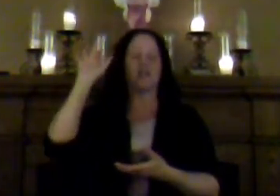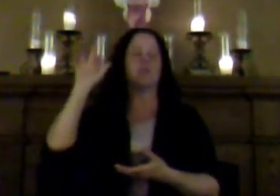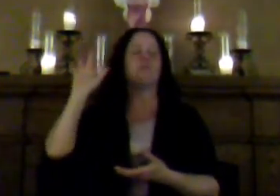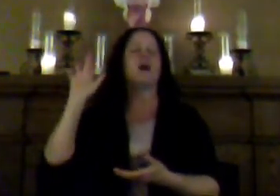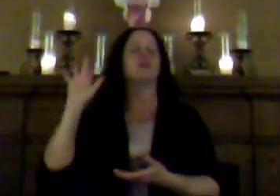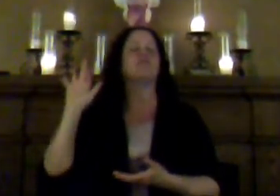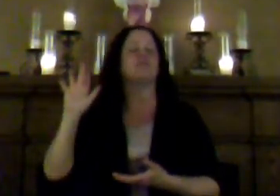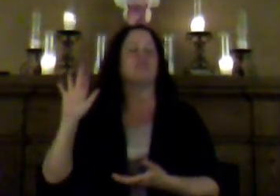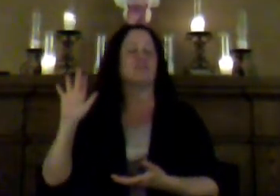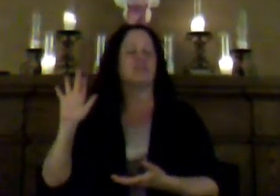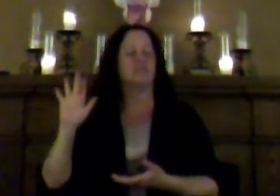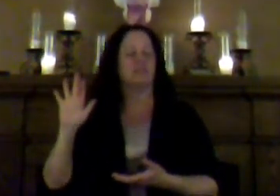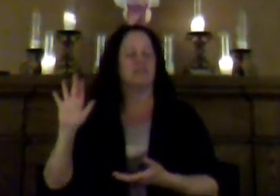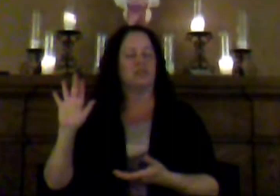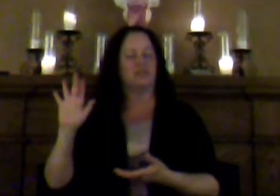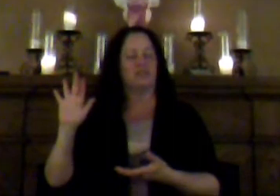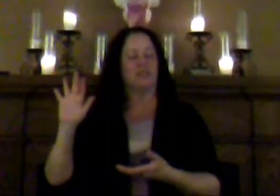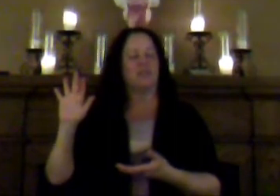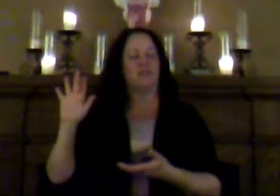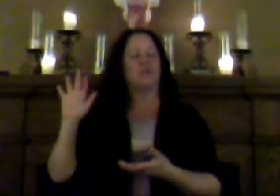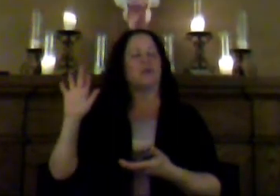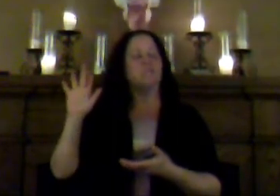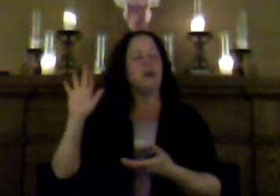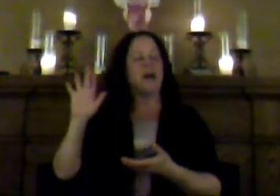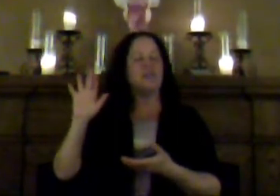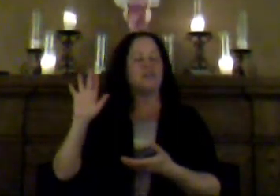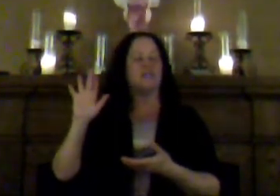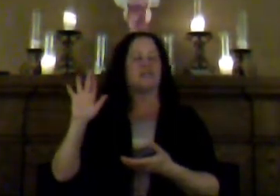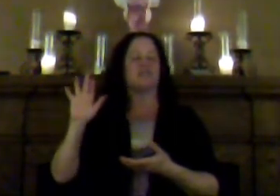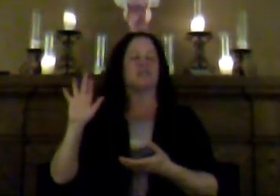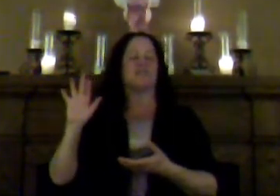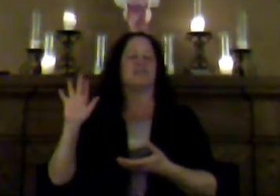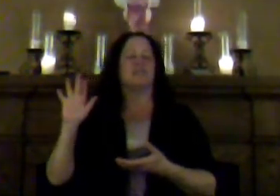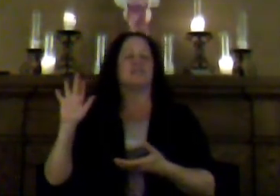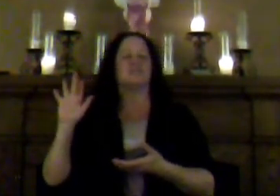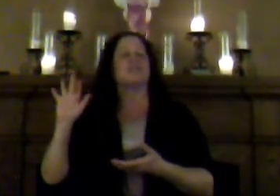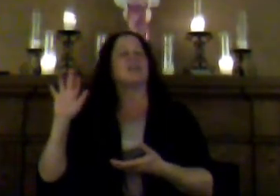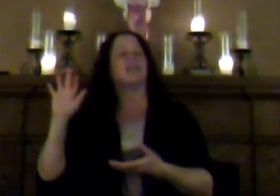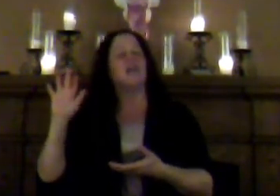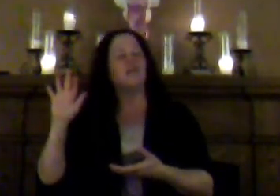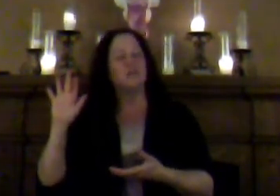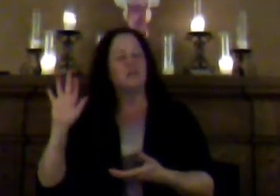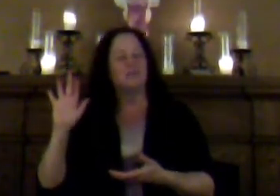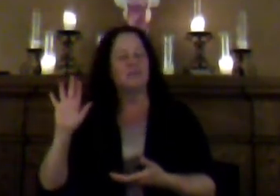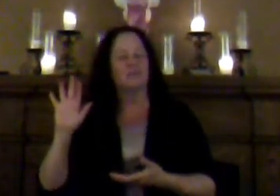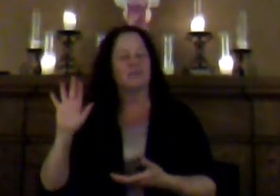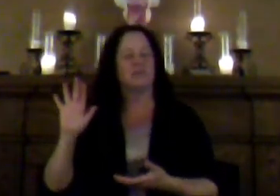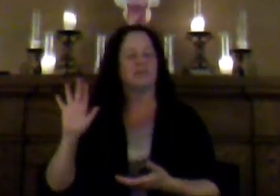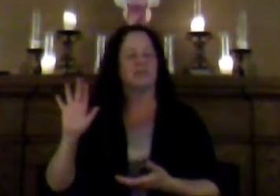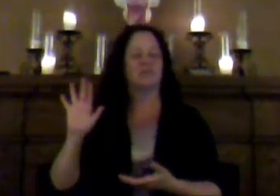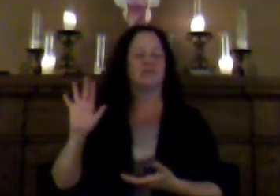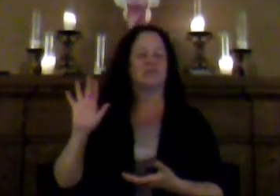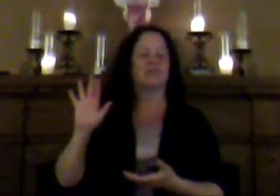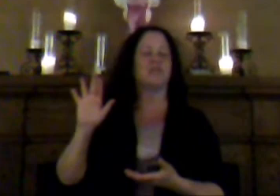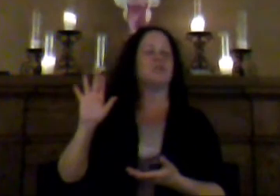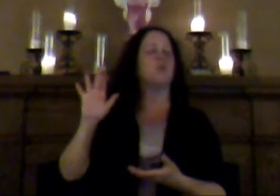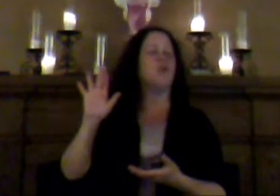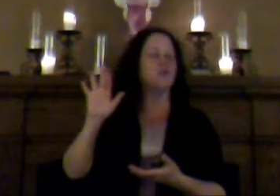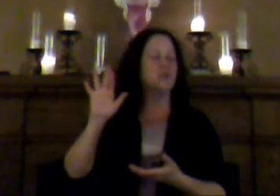compassion. For compassion says I love you. I support you.